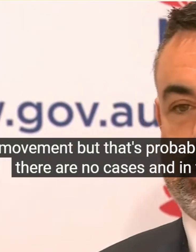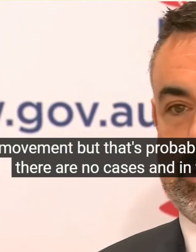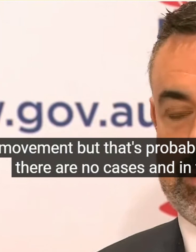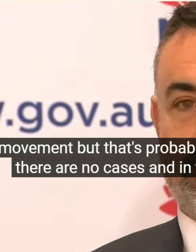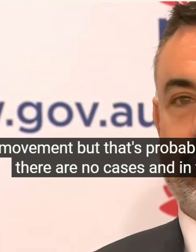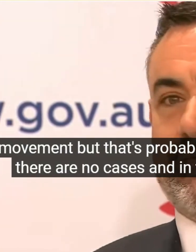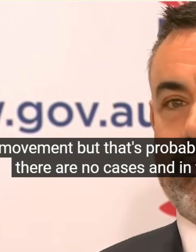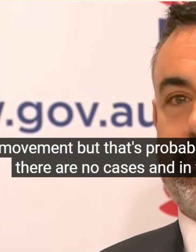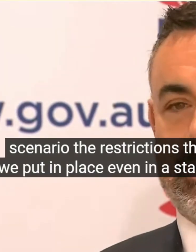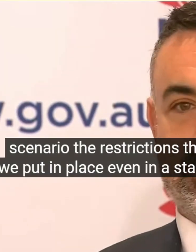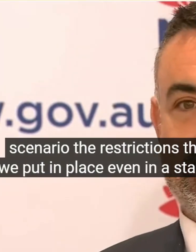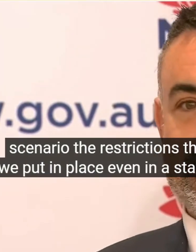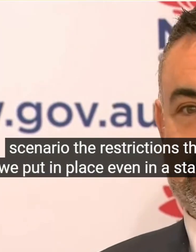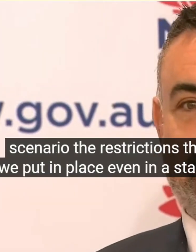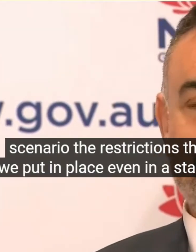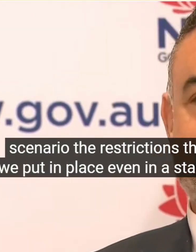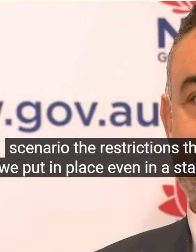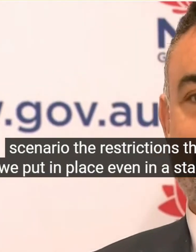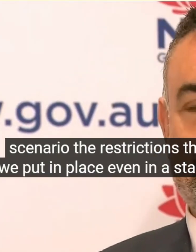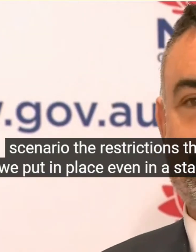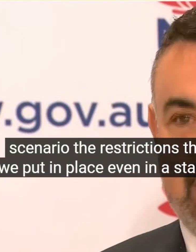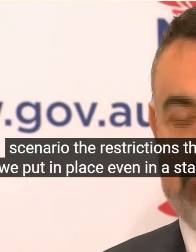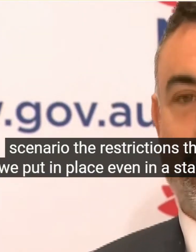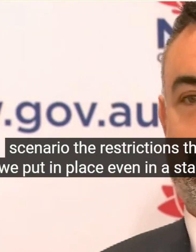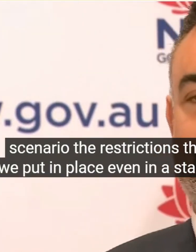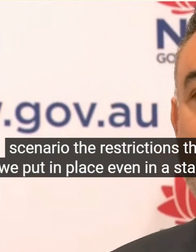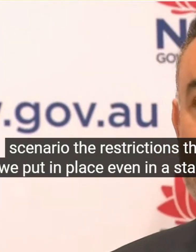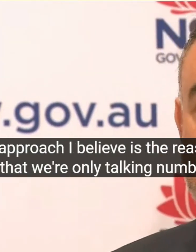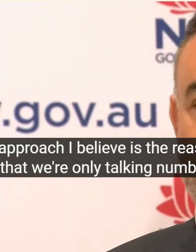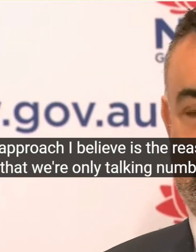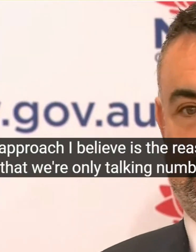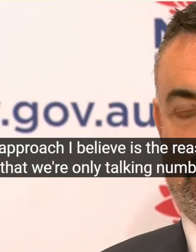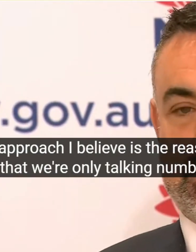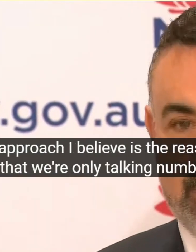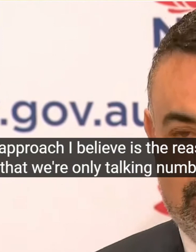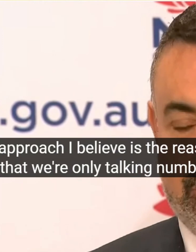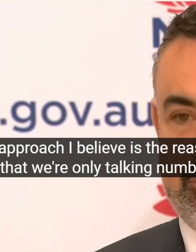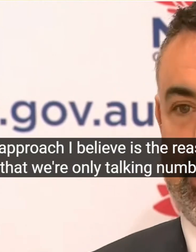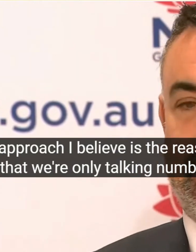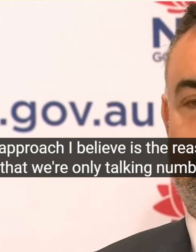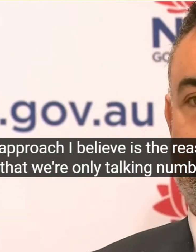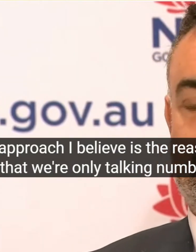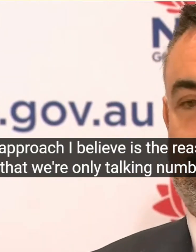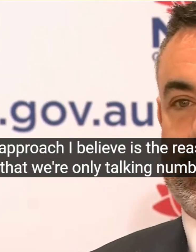We're Only Talking Numbers In The 600 Rather Than The Thousands So The Reality Is That The Restrictions Have Worked And We Make Those Decisions And